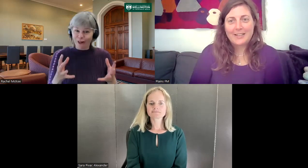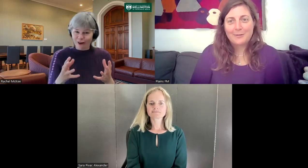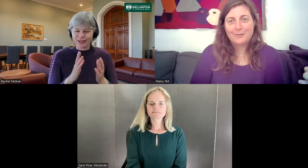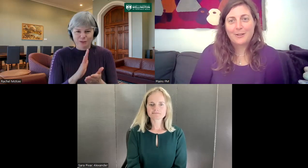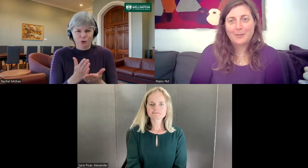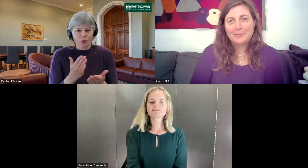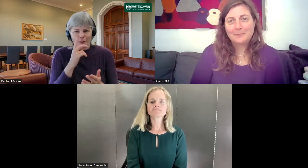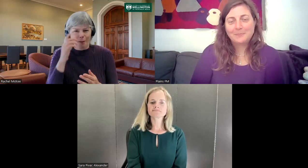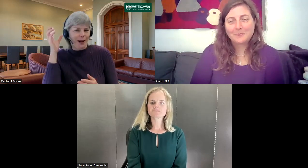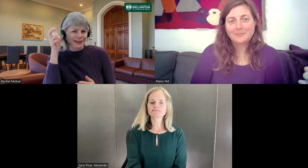have as well.